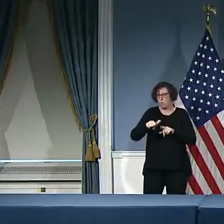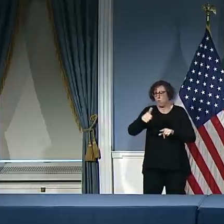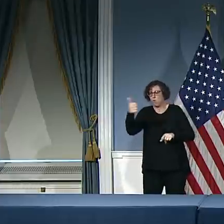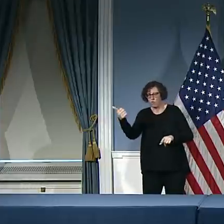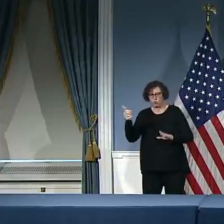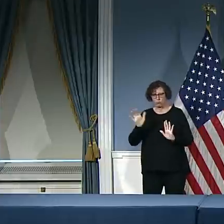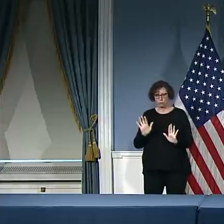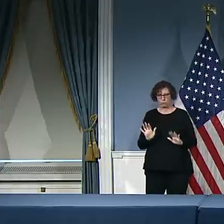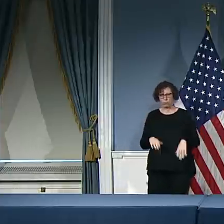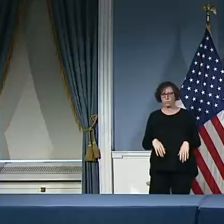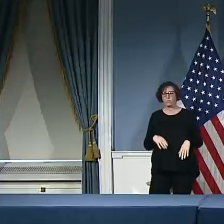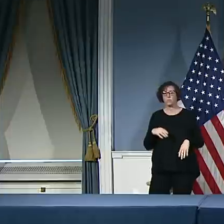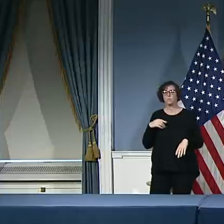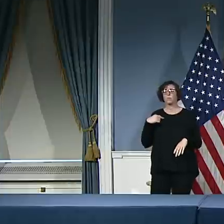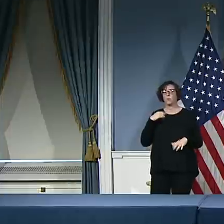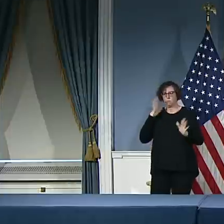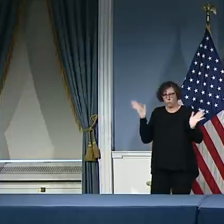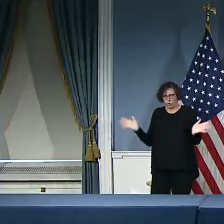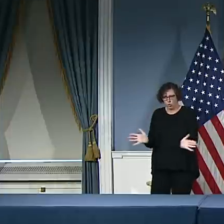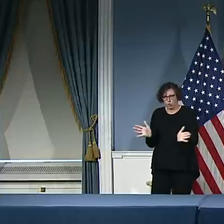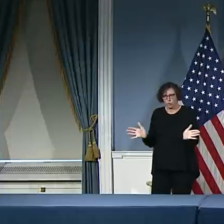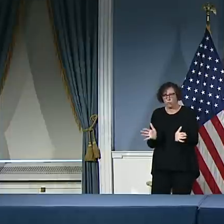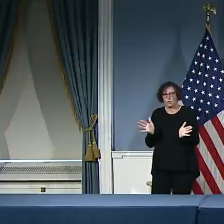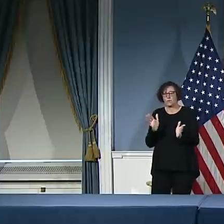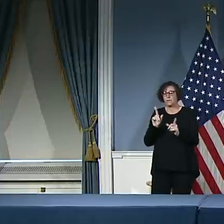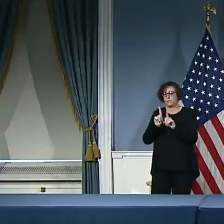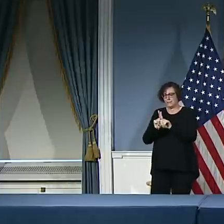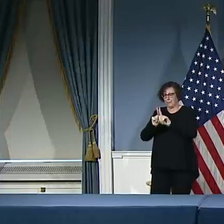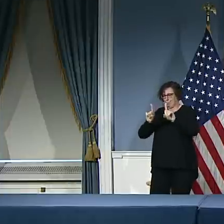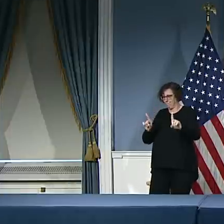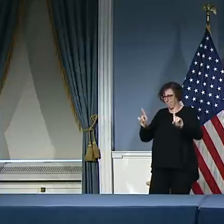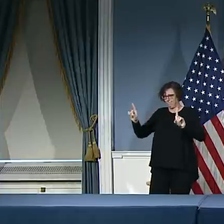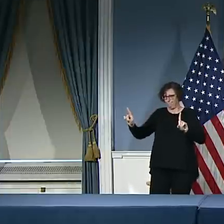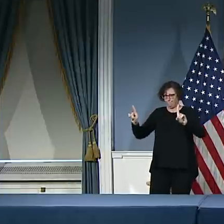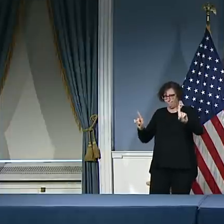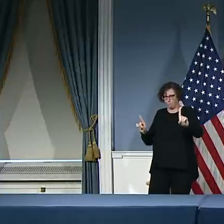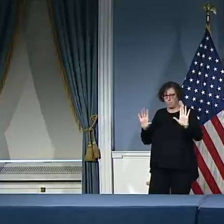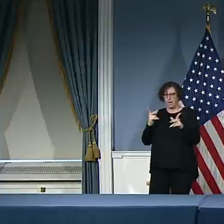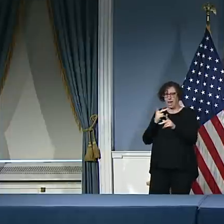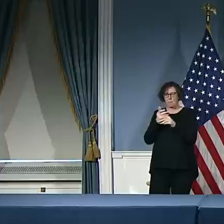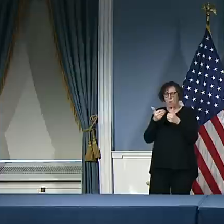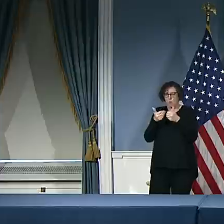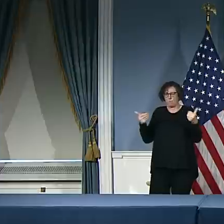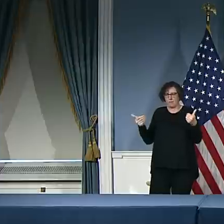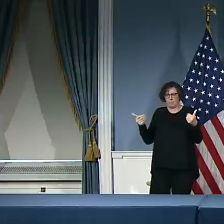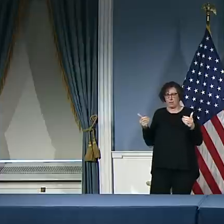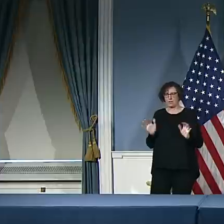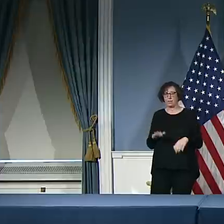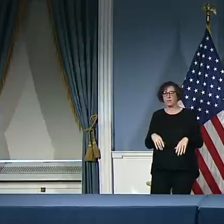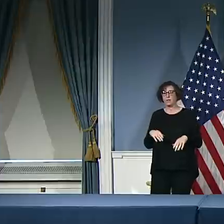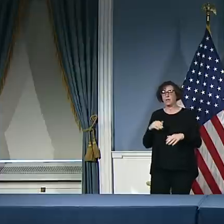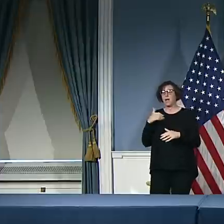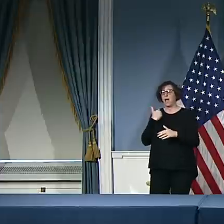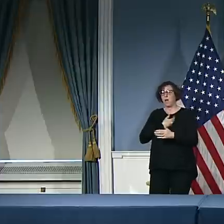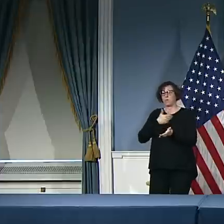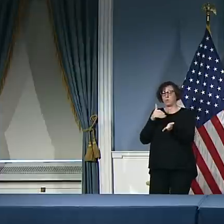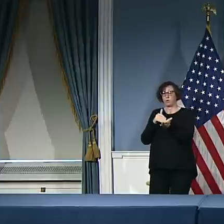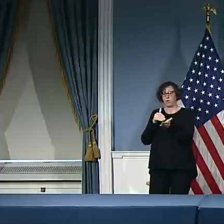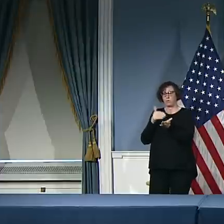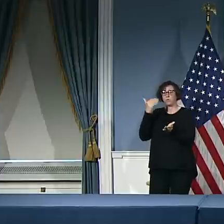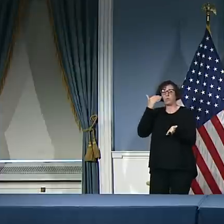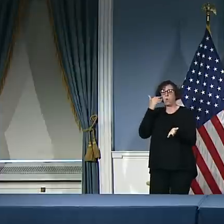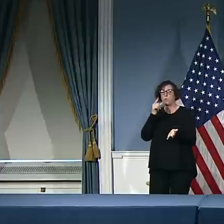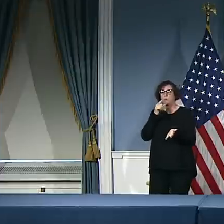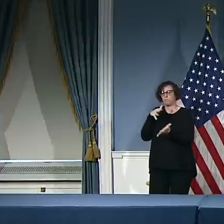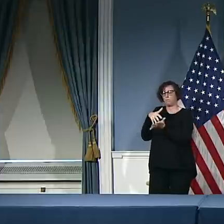importantly for this disease. Our clinicians are alert to people who may get sick quickly. This is a disease where